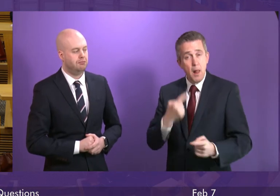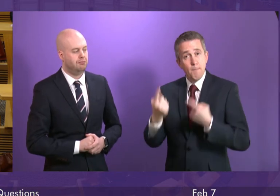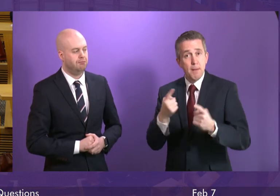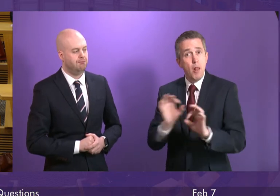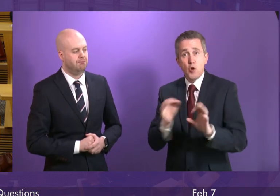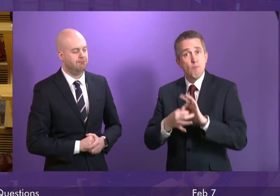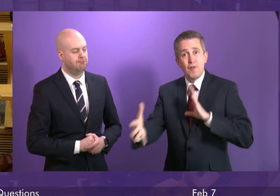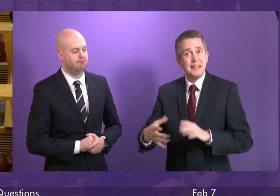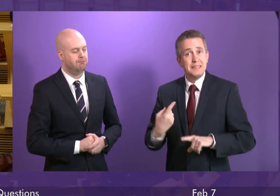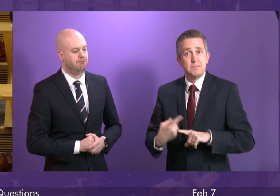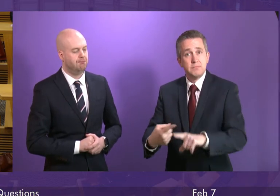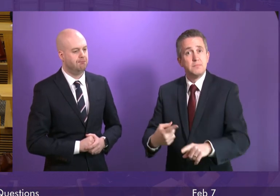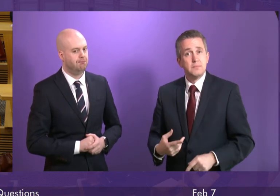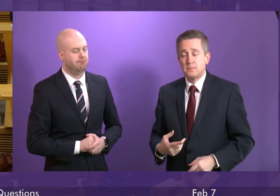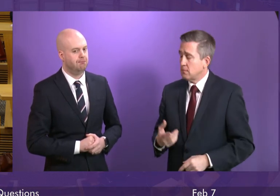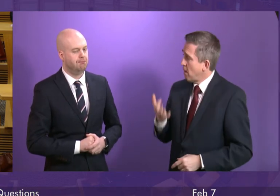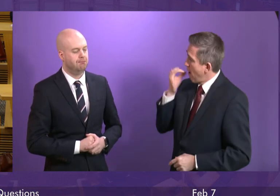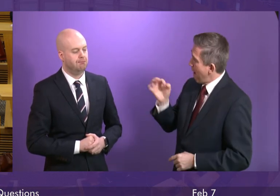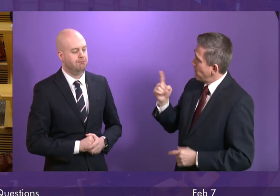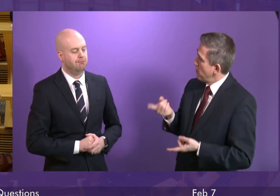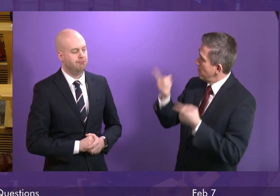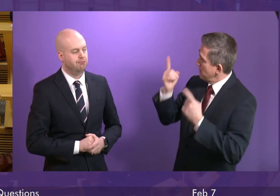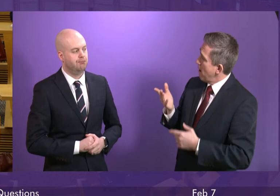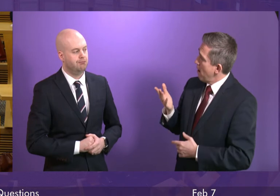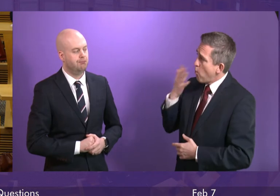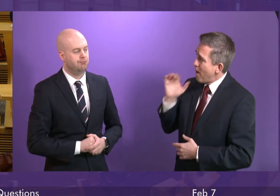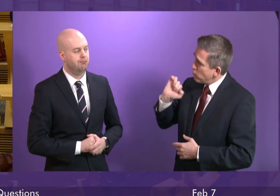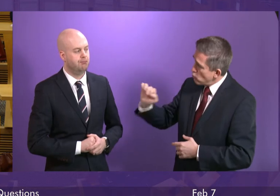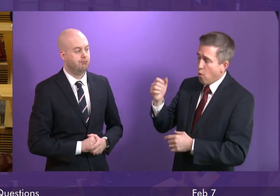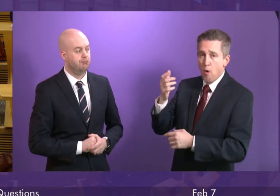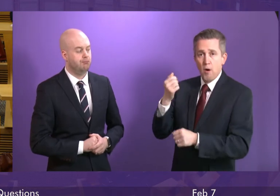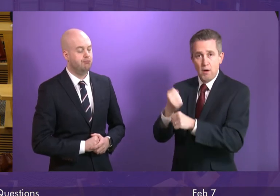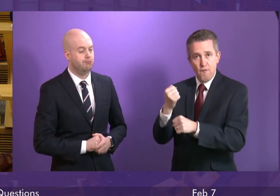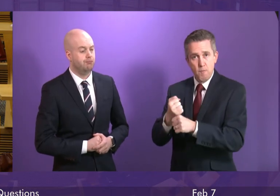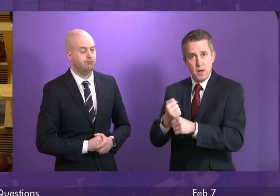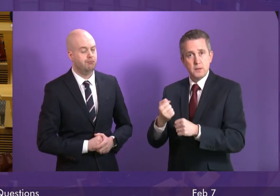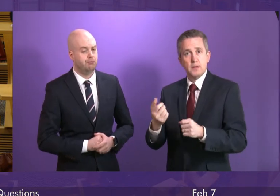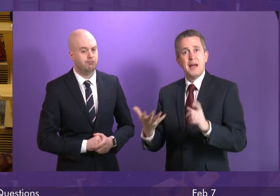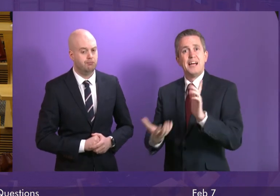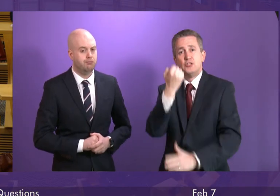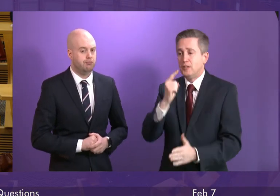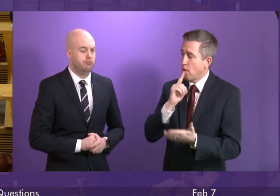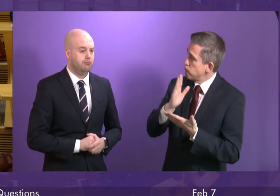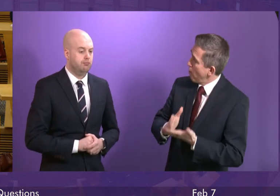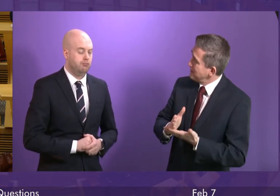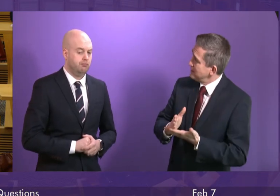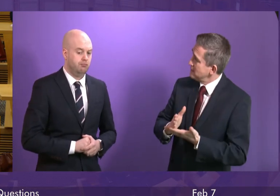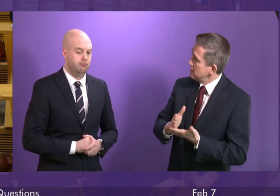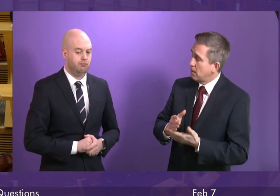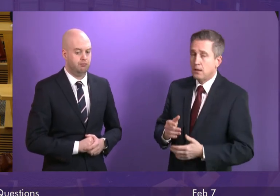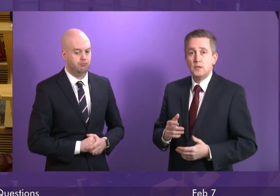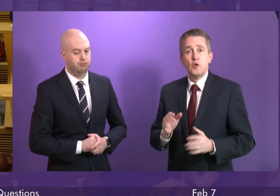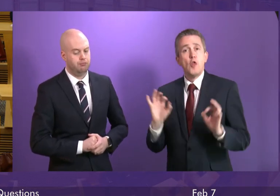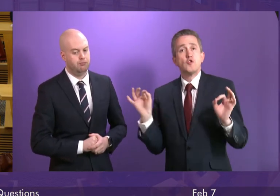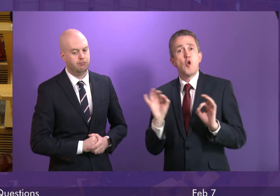Minister tell us when he believes his government will keep that promise and finally ensure that